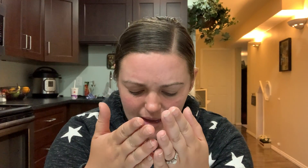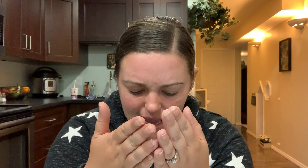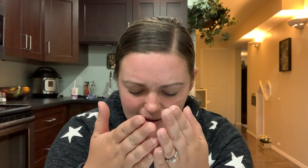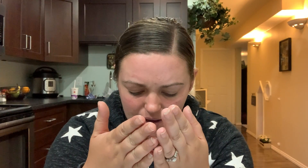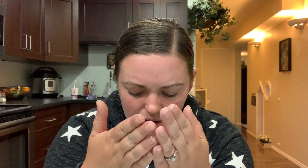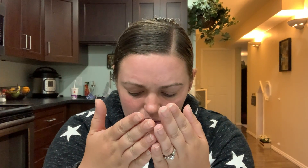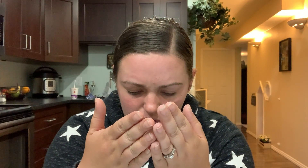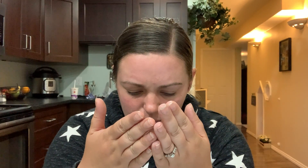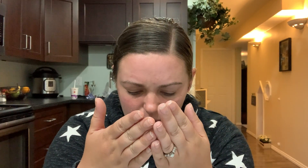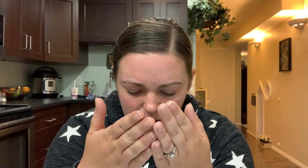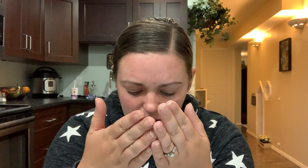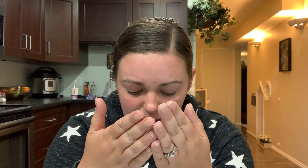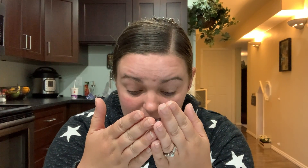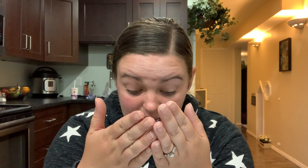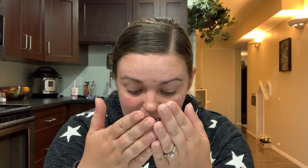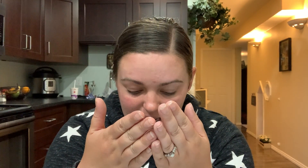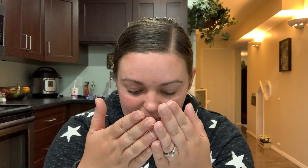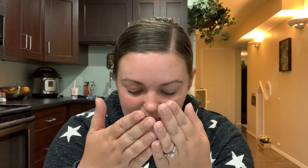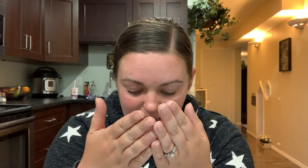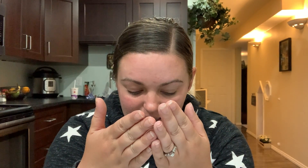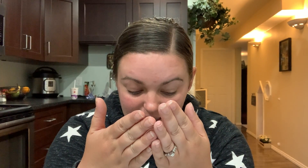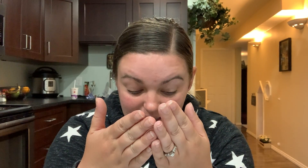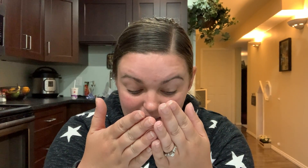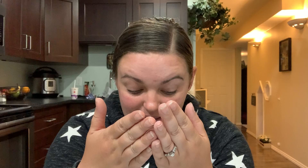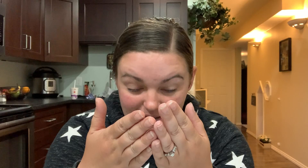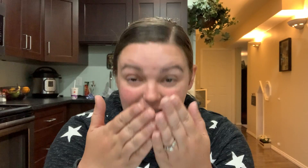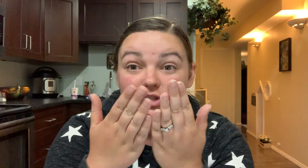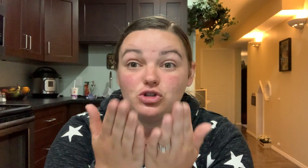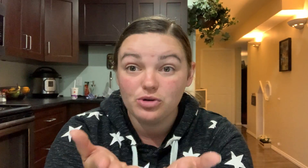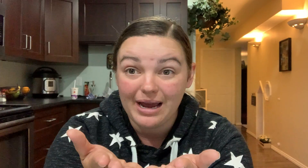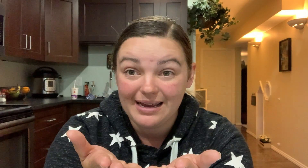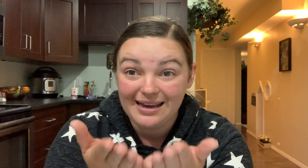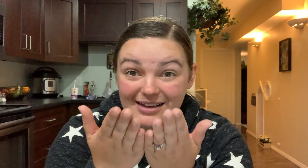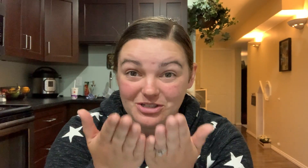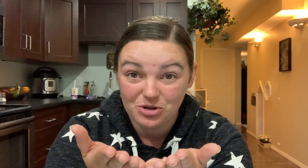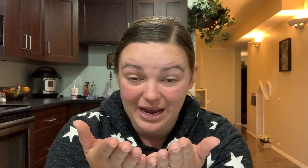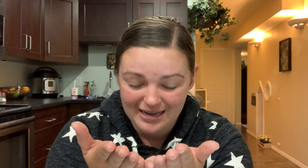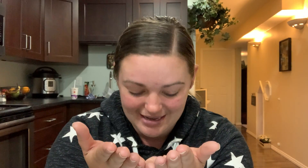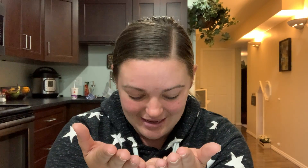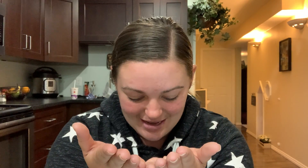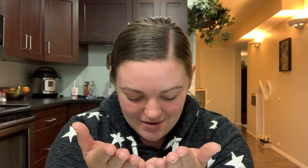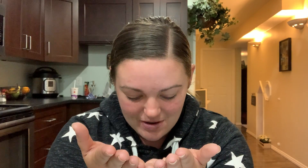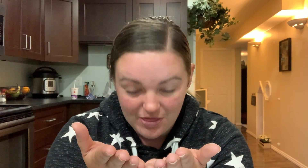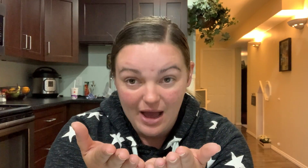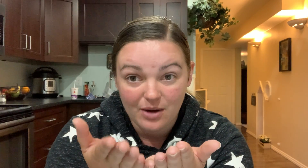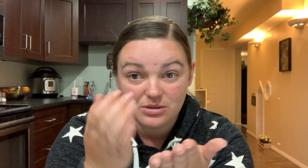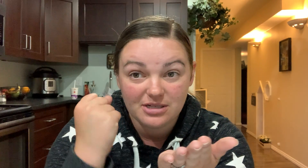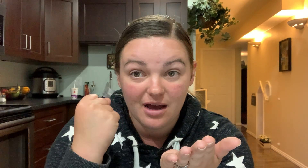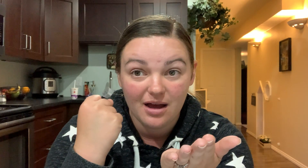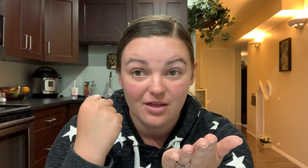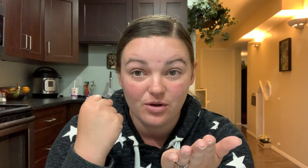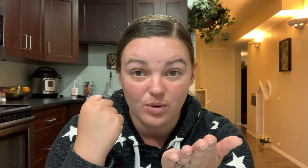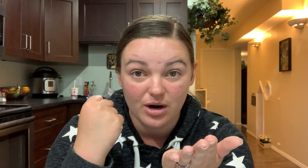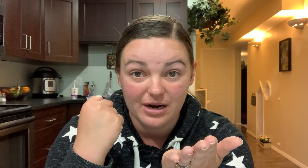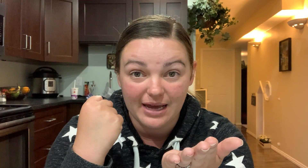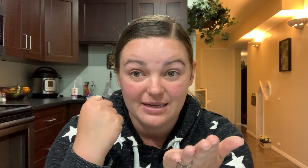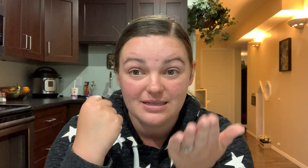Okay, the word is trick, trick. Without t-a, the word is